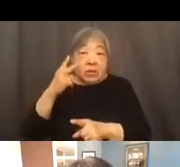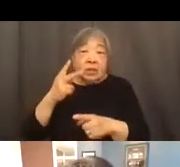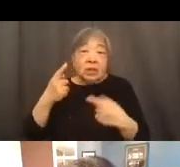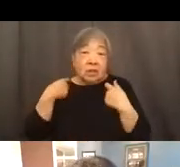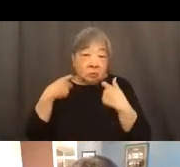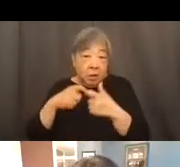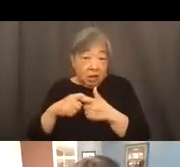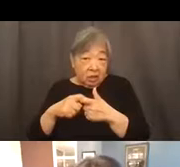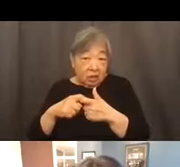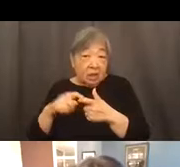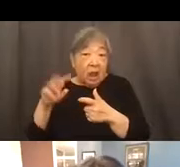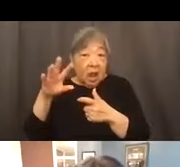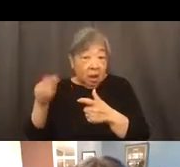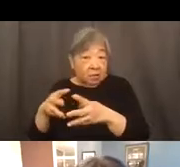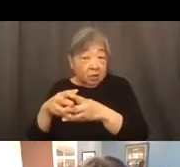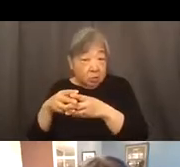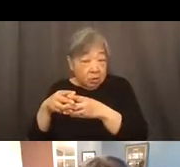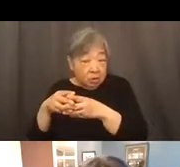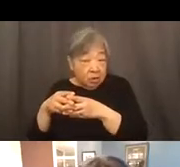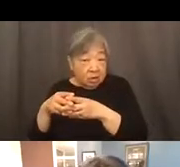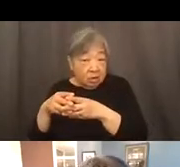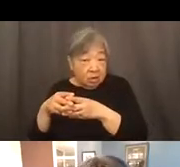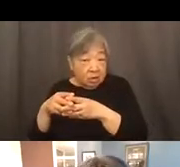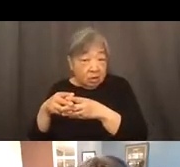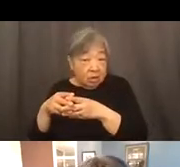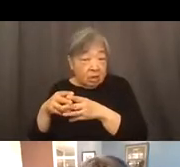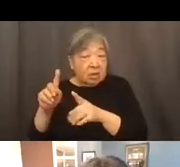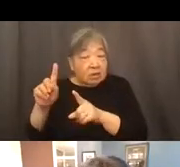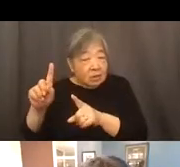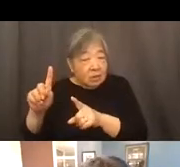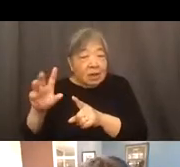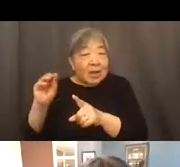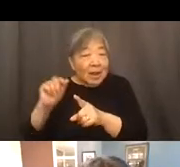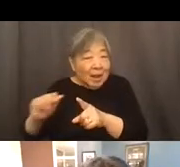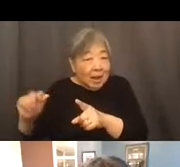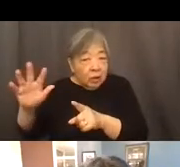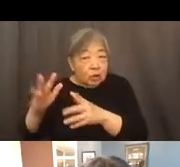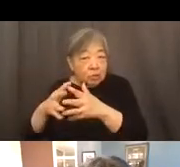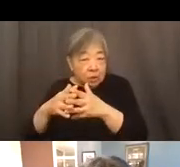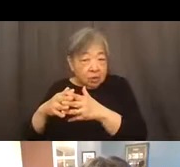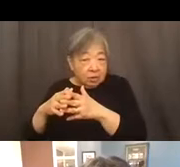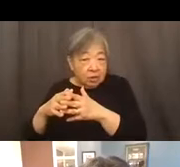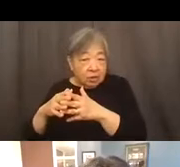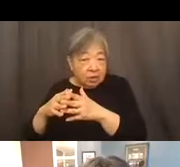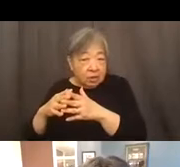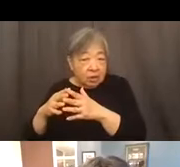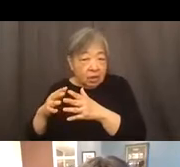African Americans, excuse me, and Asian Americans are